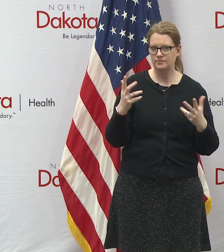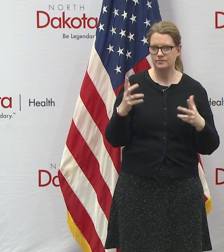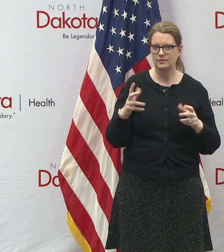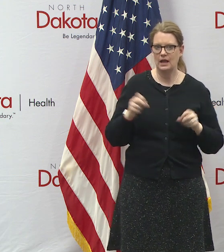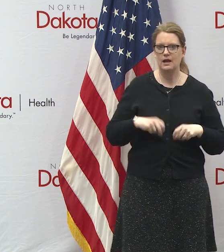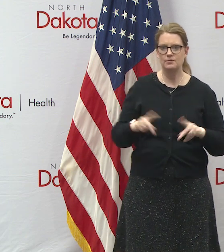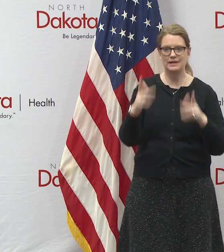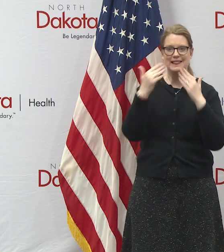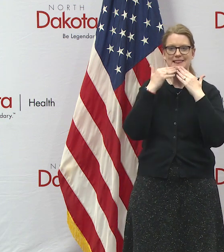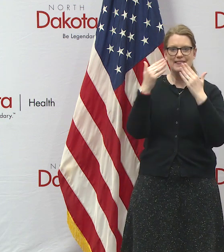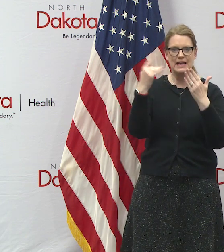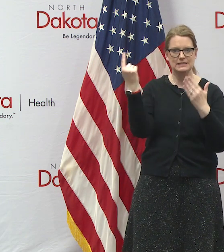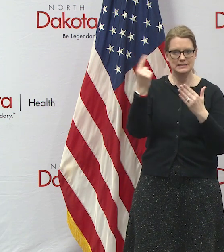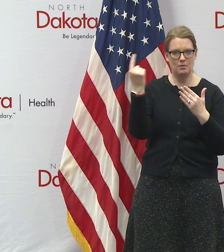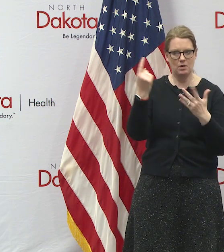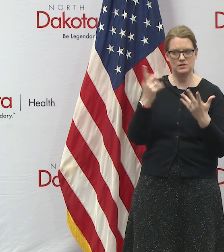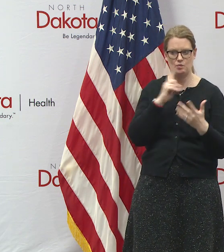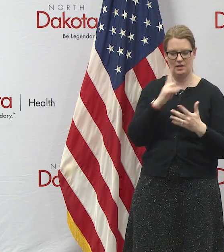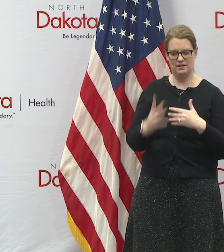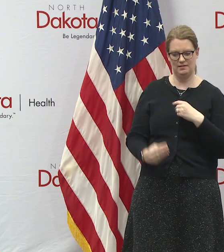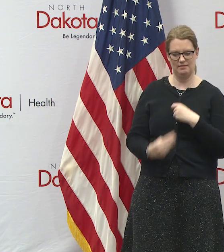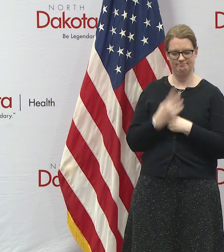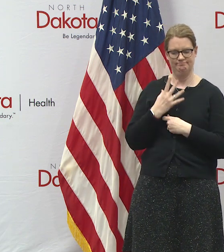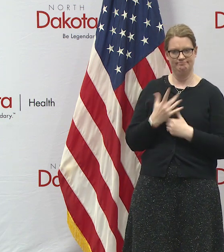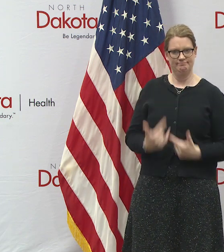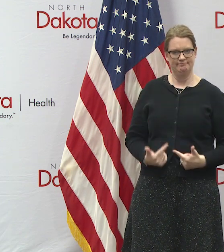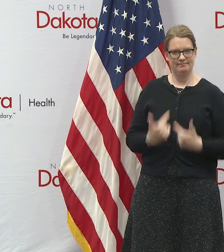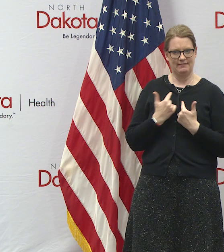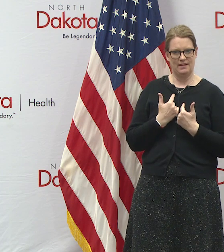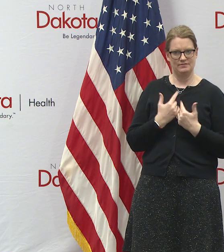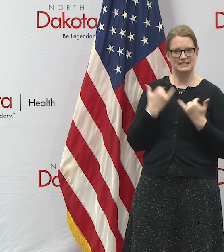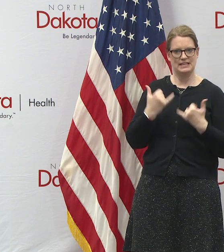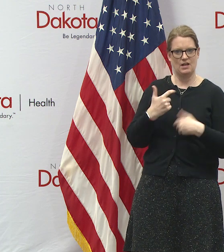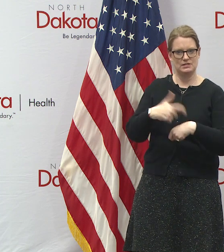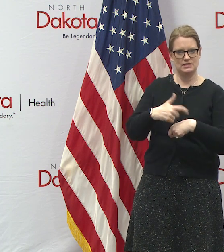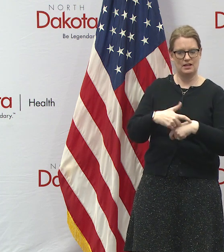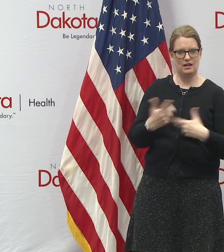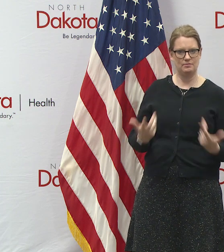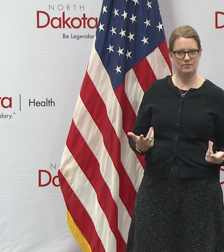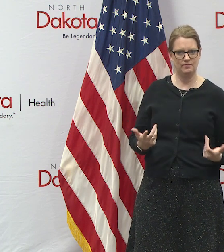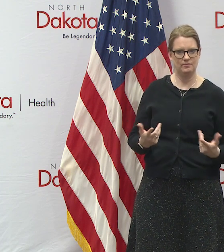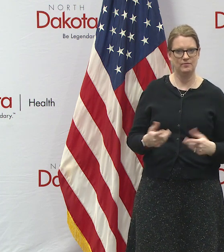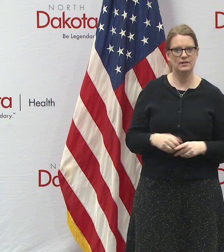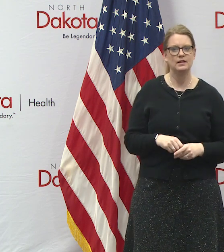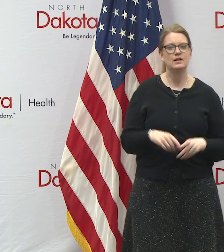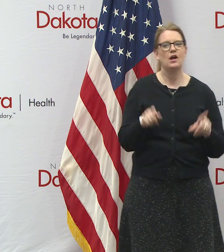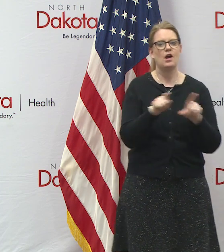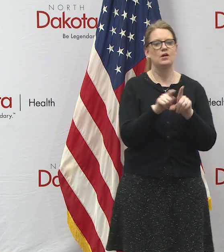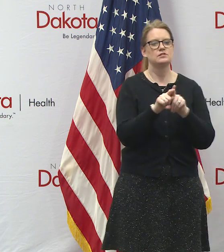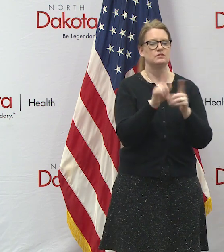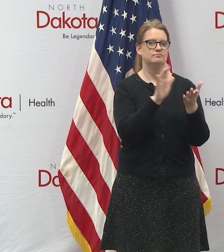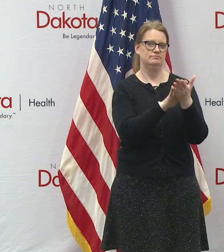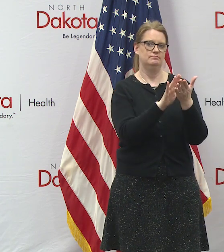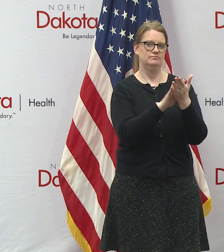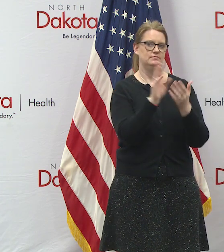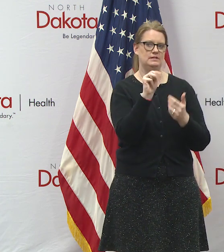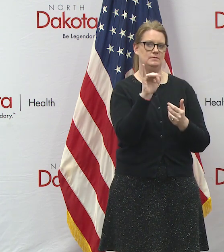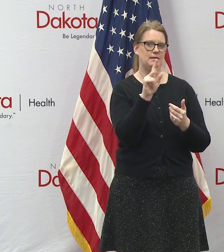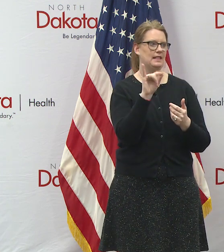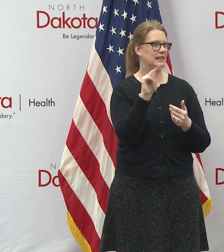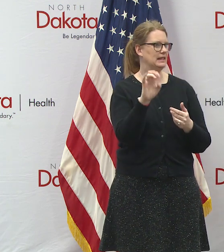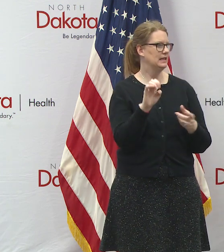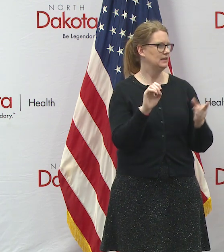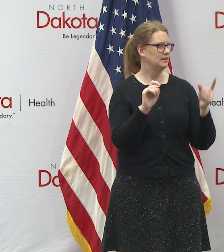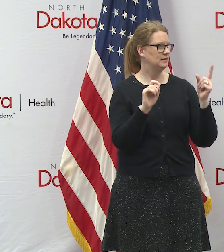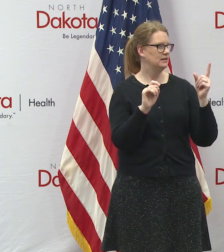opportunity to thank someone in your life that's made a difference now is a great time to do that i also want to also give a shout out again to my lynn give me the